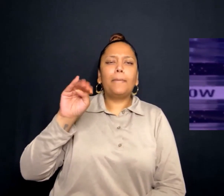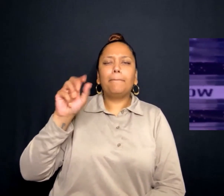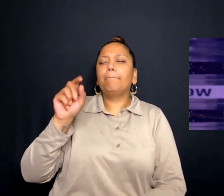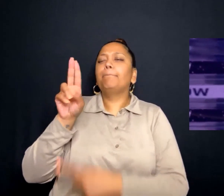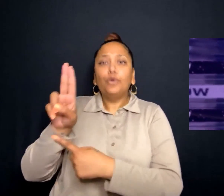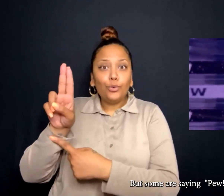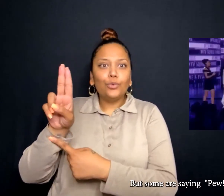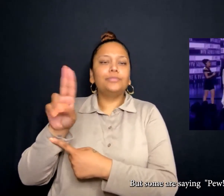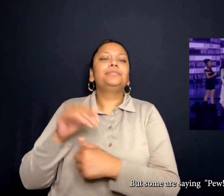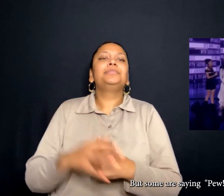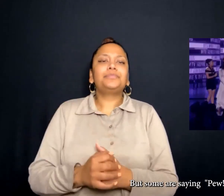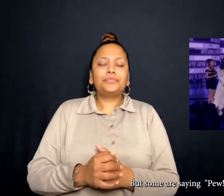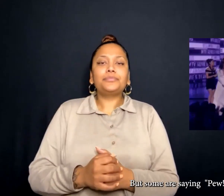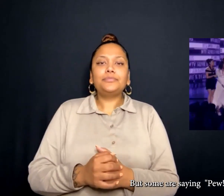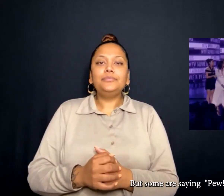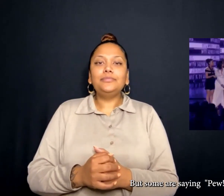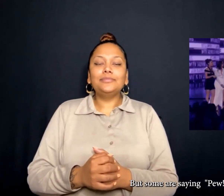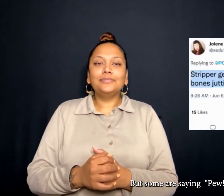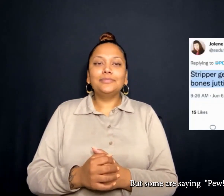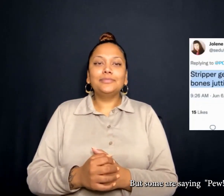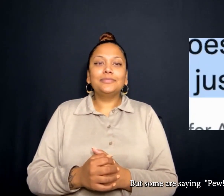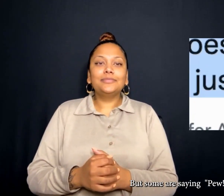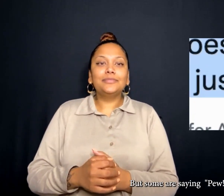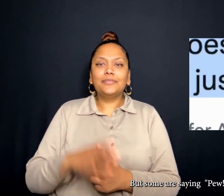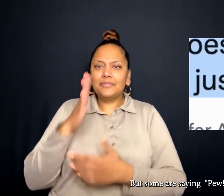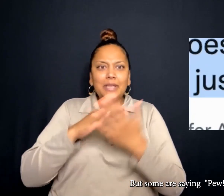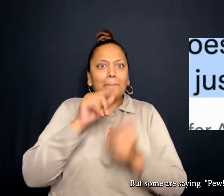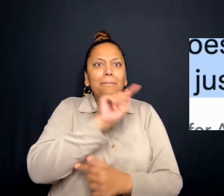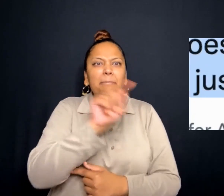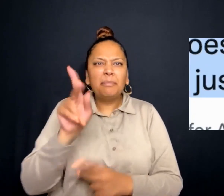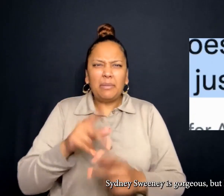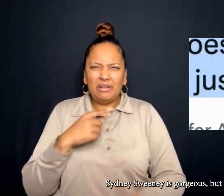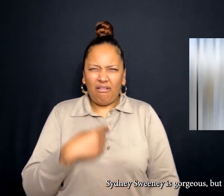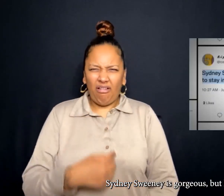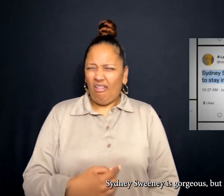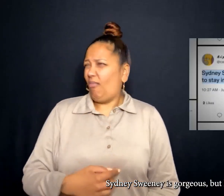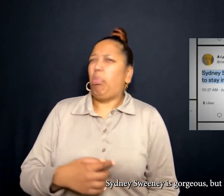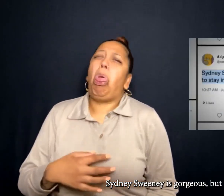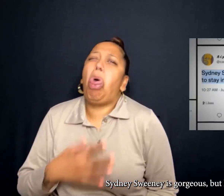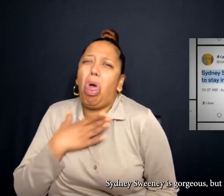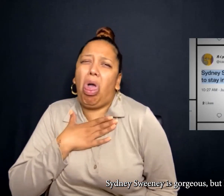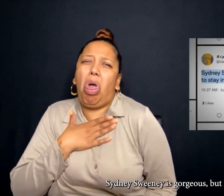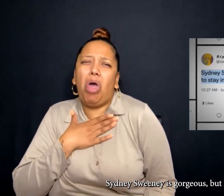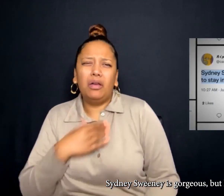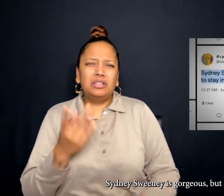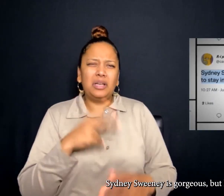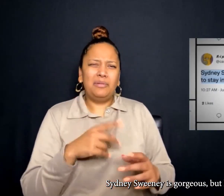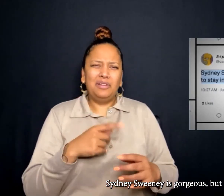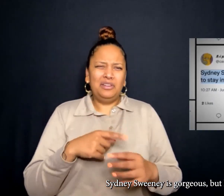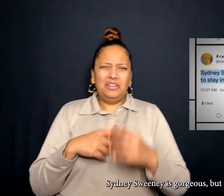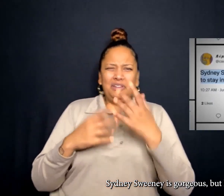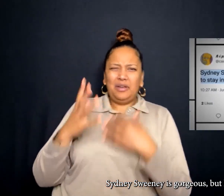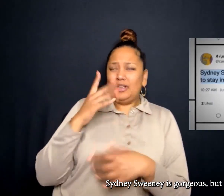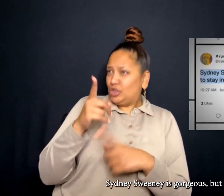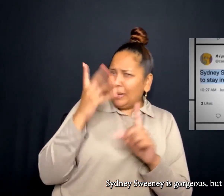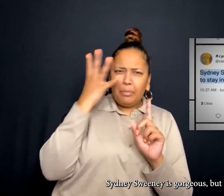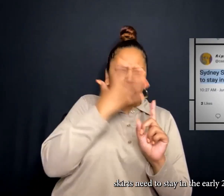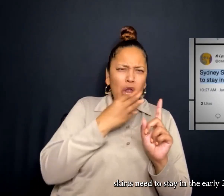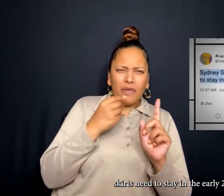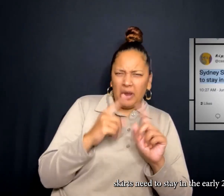But some are saying pew! Sydney Sweeney is gorgeous, but low-rise skirts